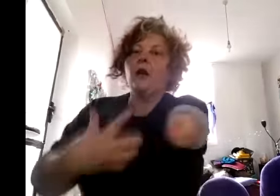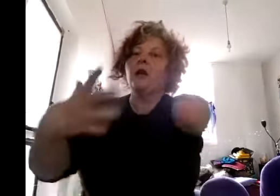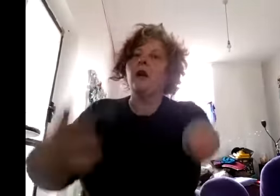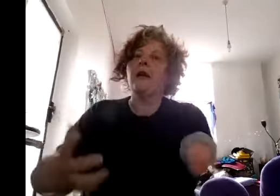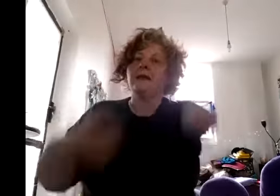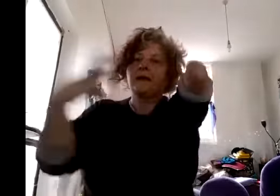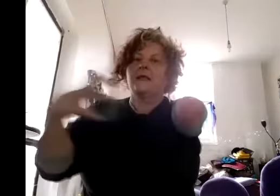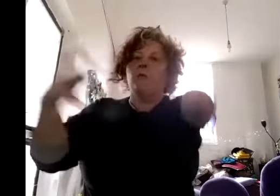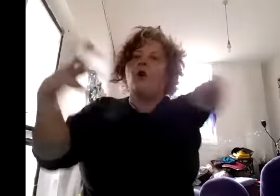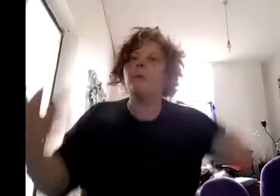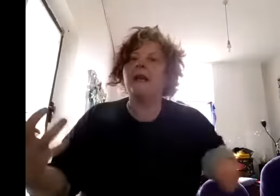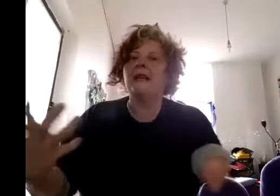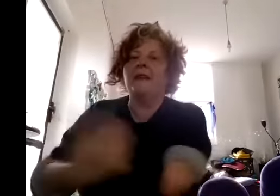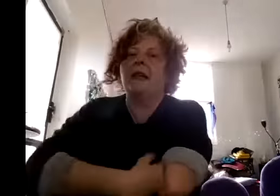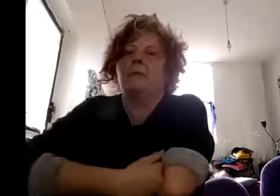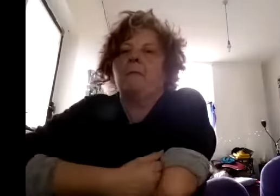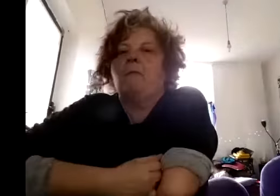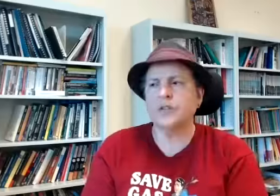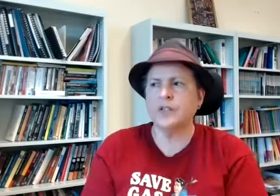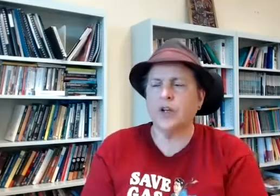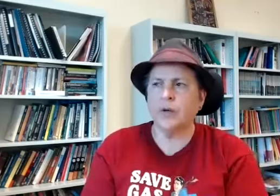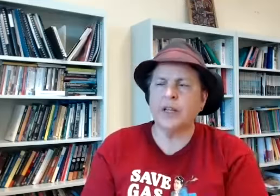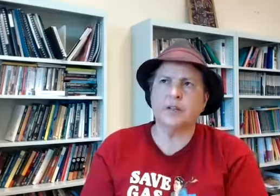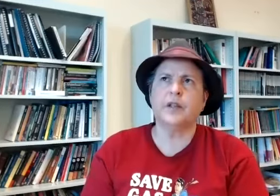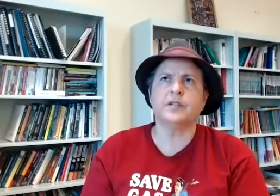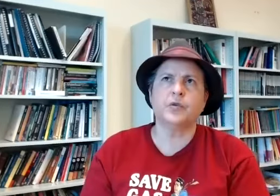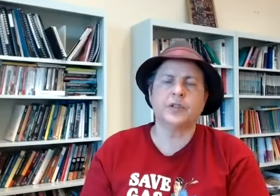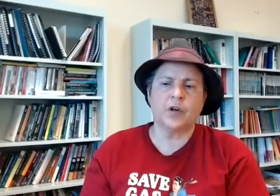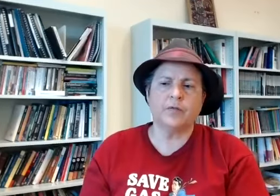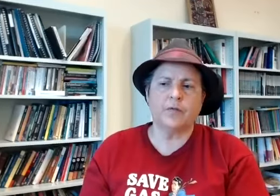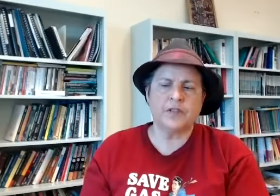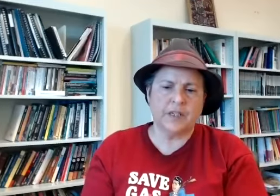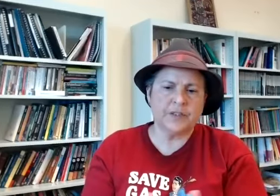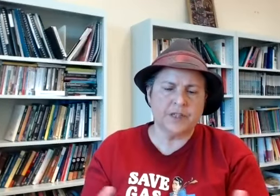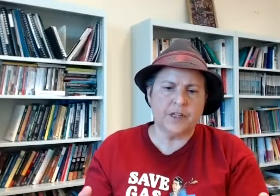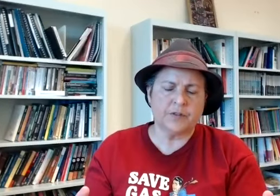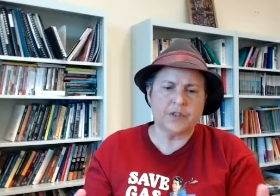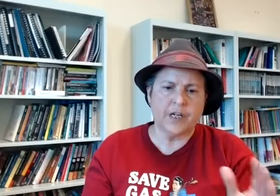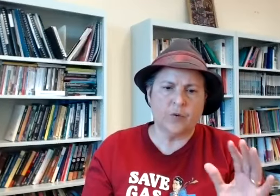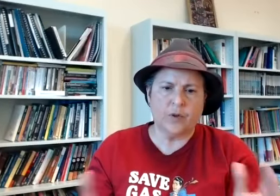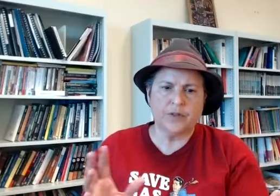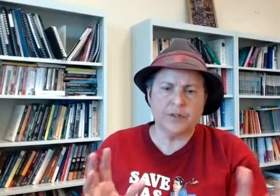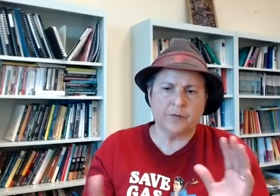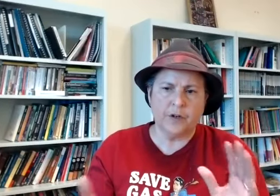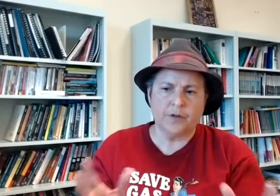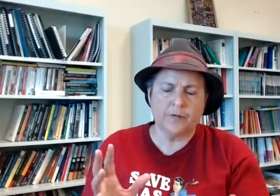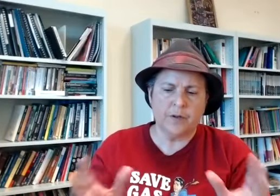it's more complicated than that and it sounds like i mean that's good it's kind of obviously elastic enough to take in all those different kind of um